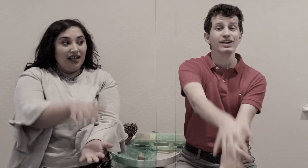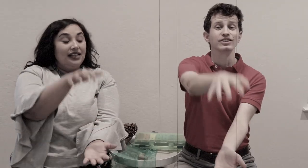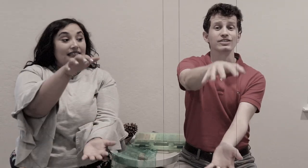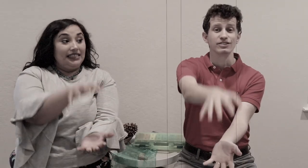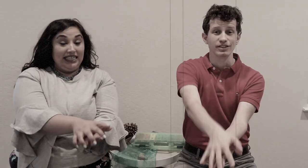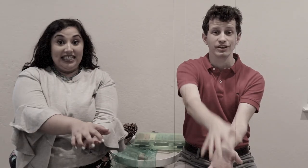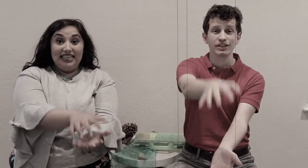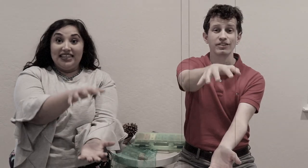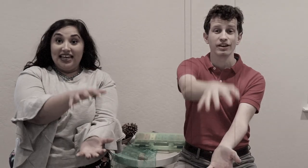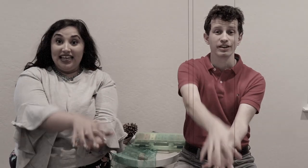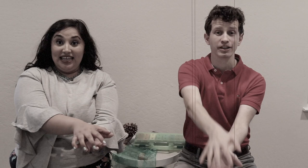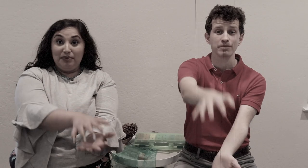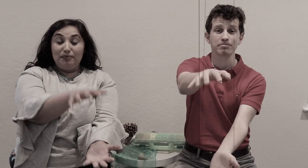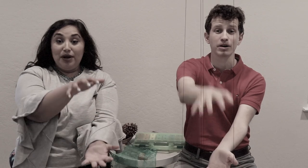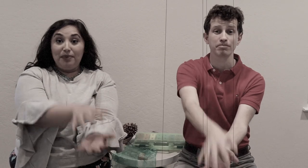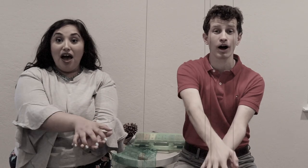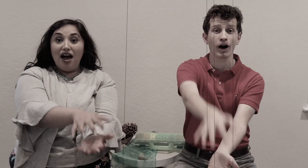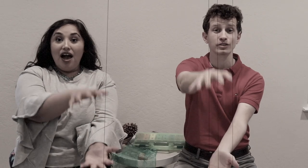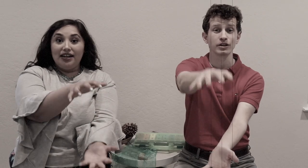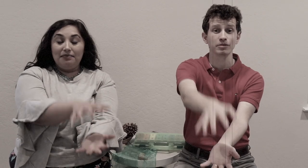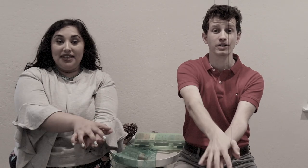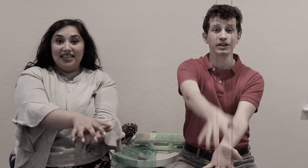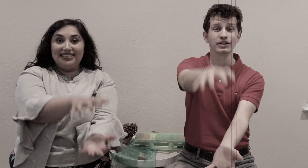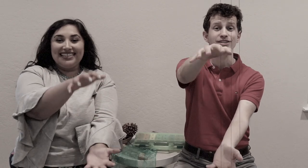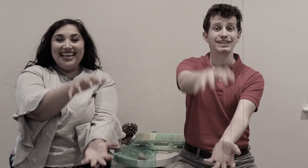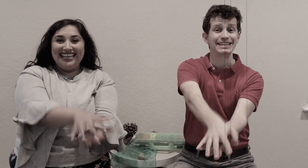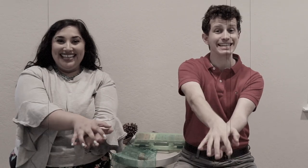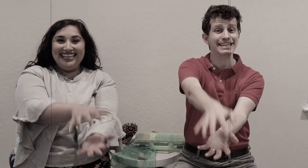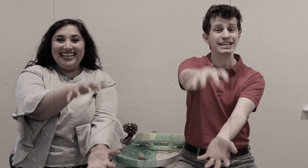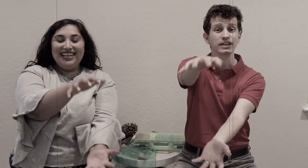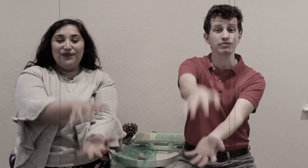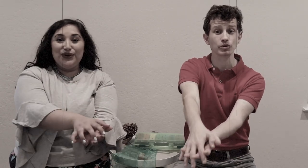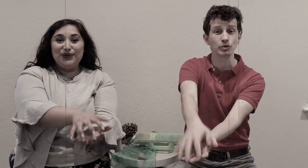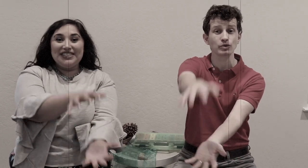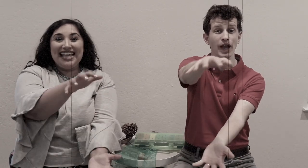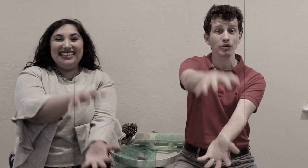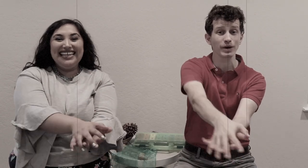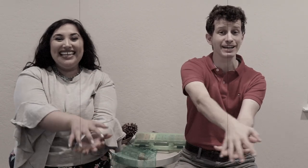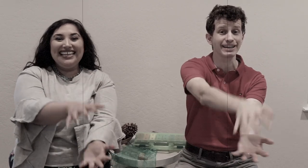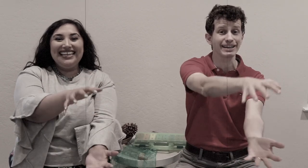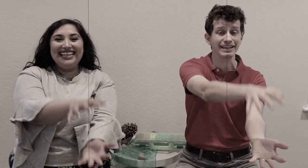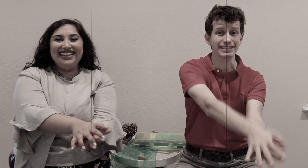See the hippopotamus eating fruits and leaves.